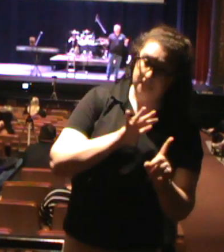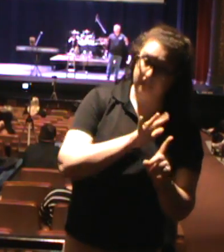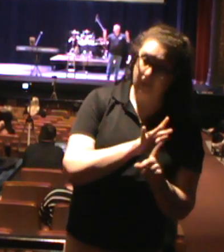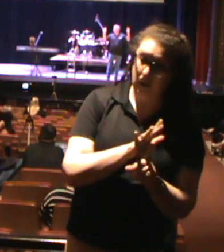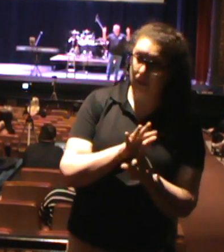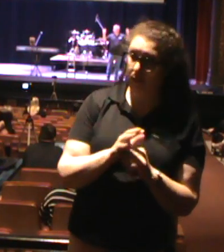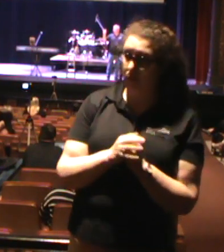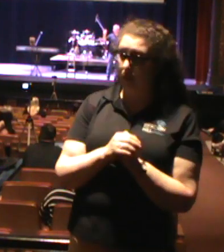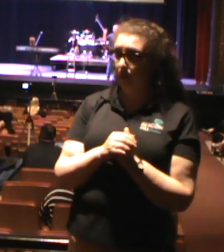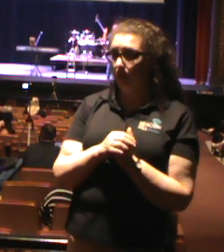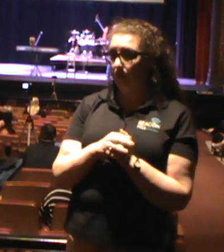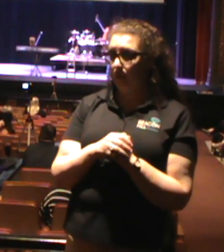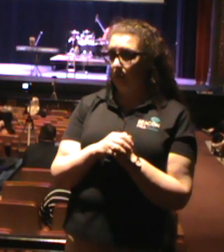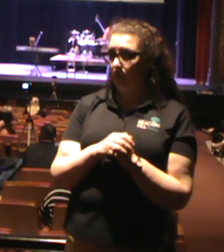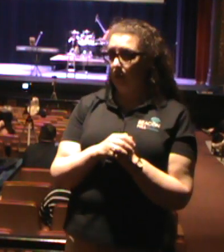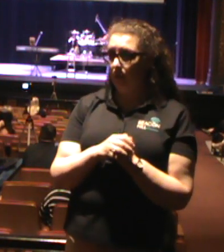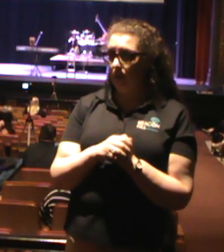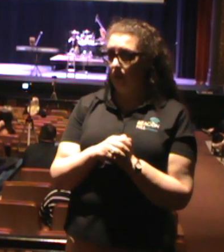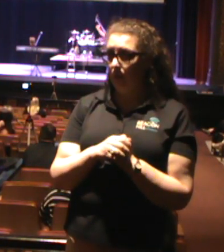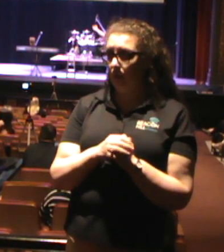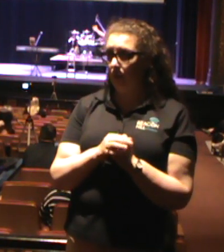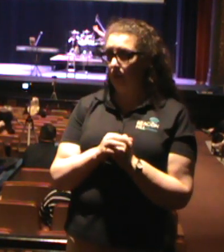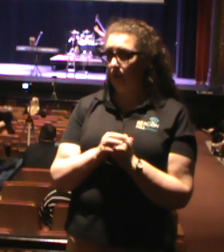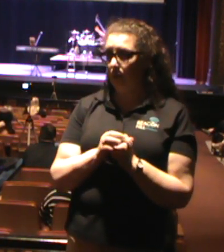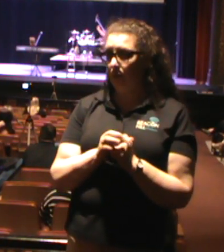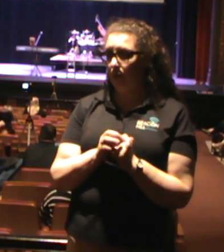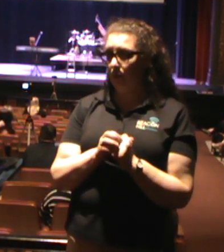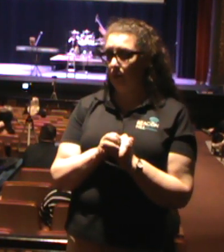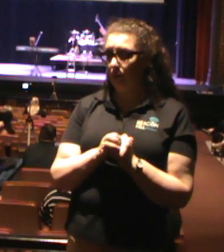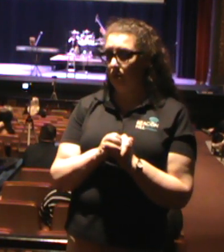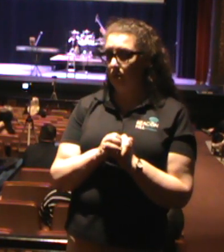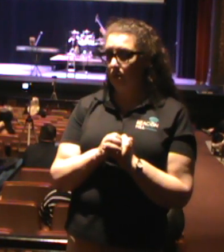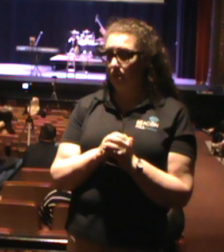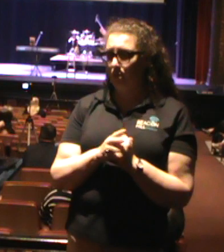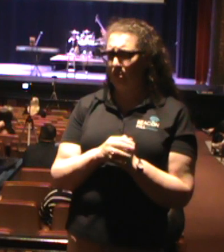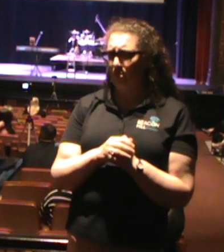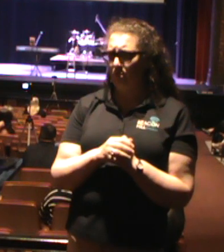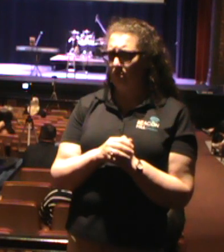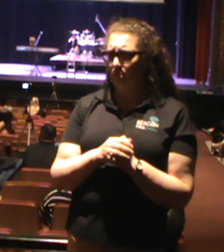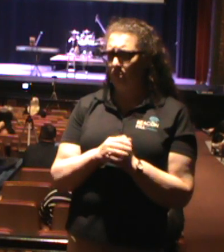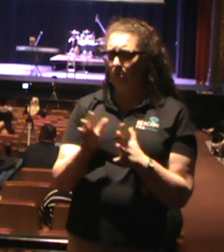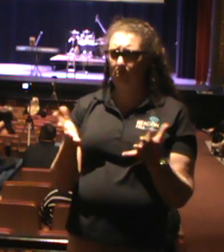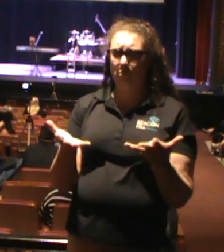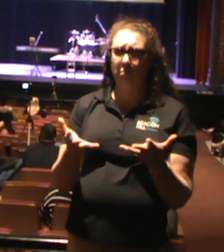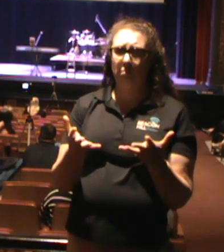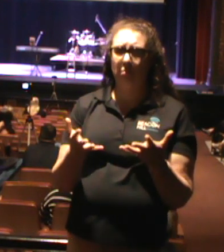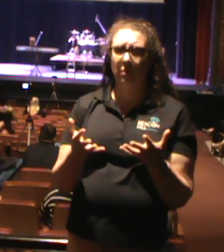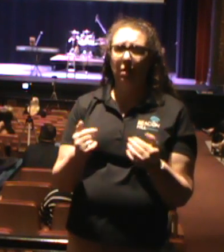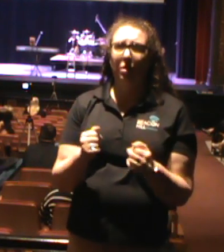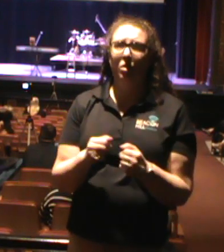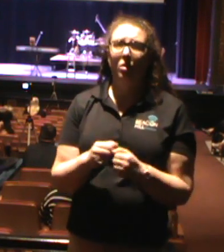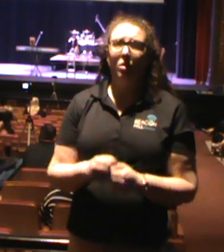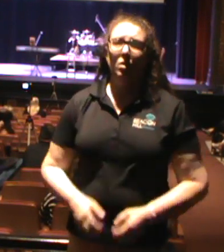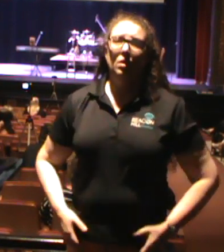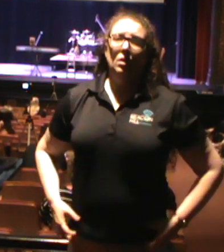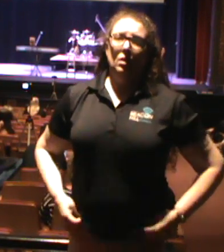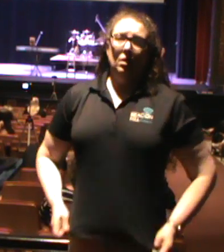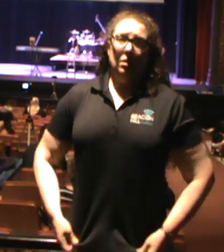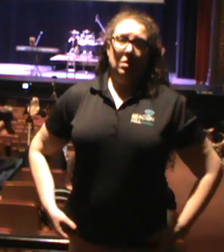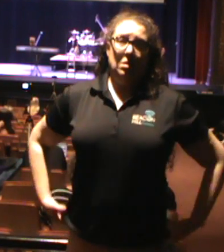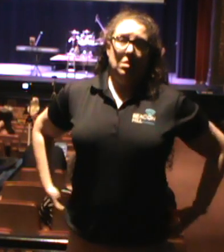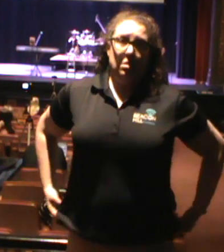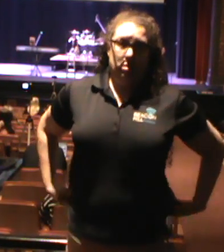that he stepped down from his church to reach a broader audience and started booking places like the Beacon Theater so he could reach other students.